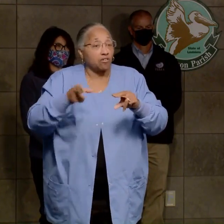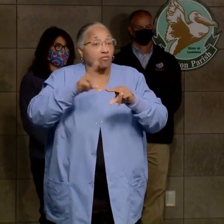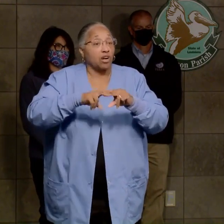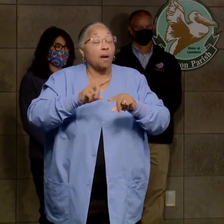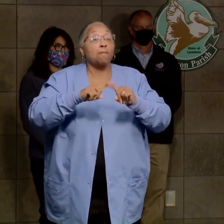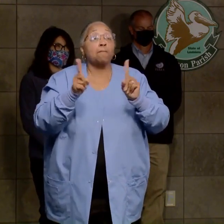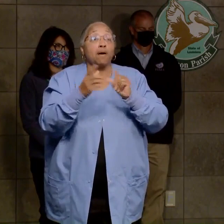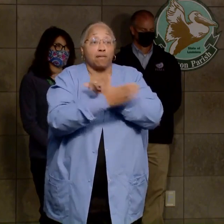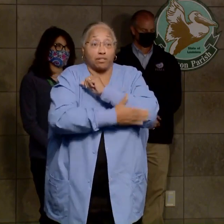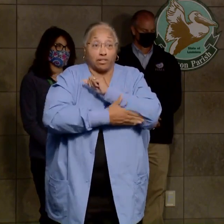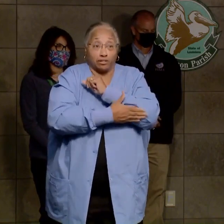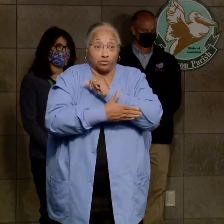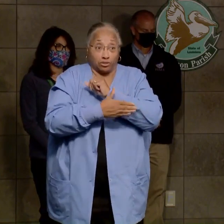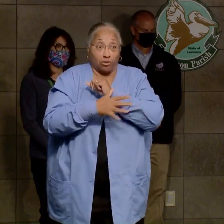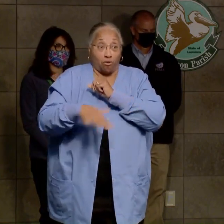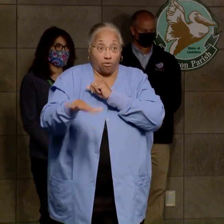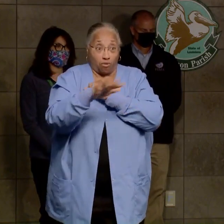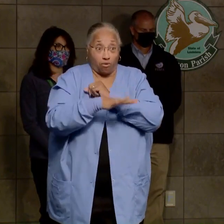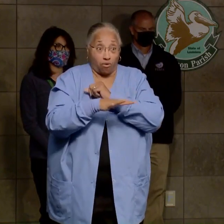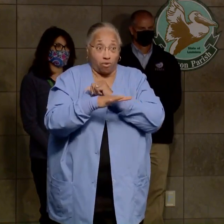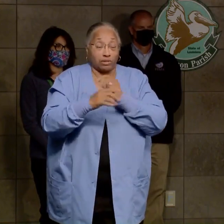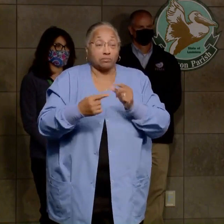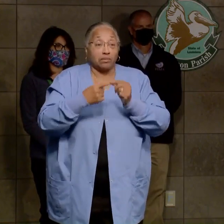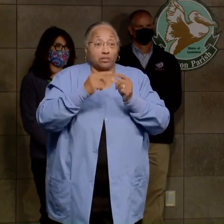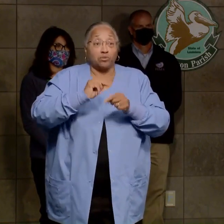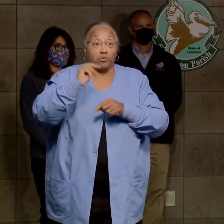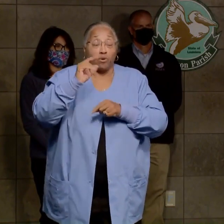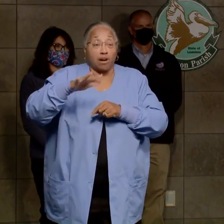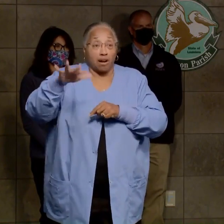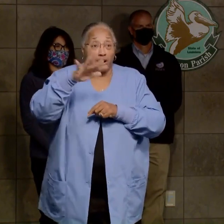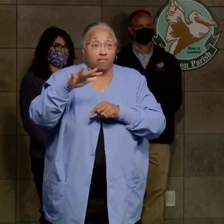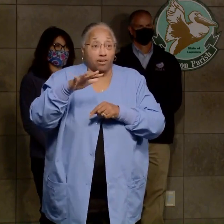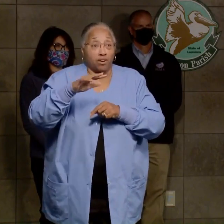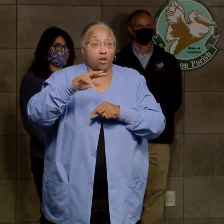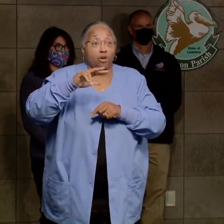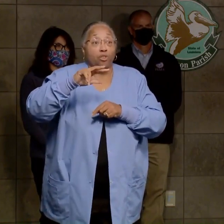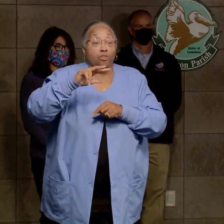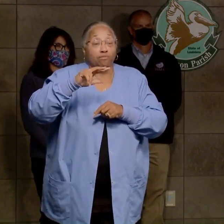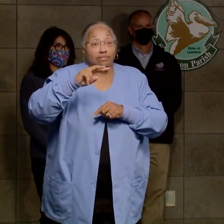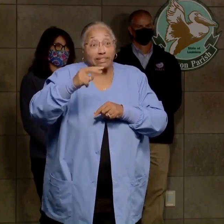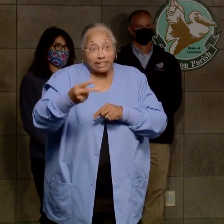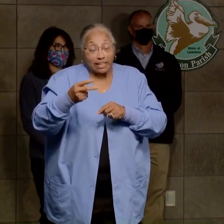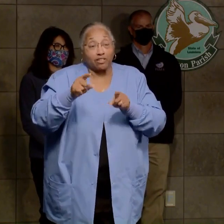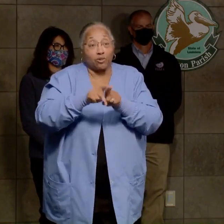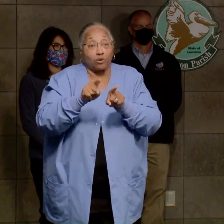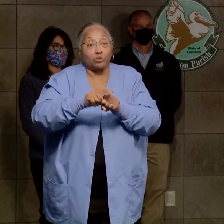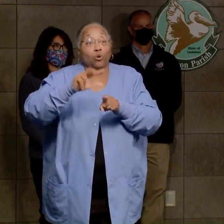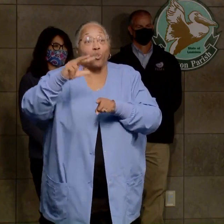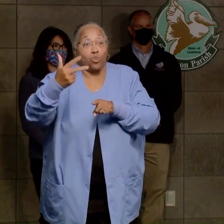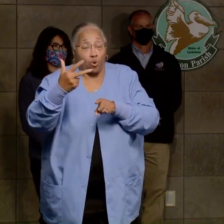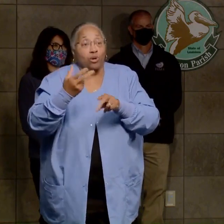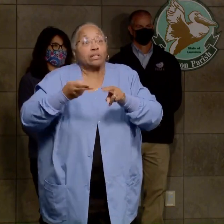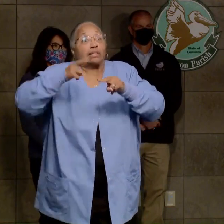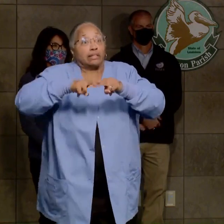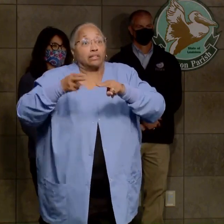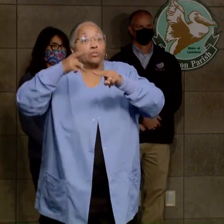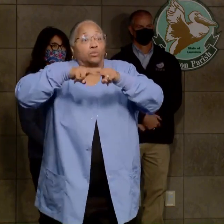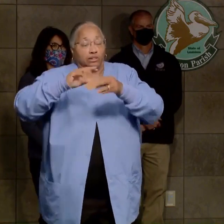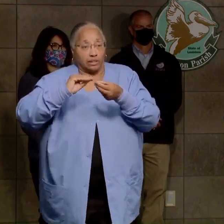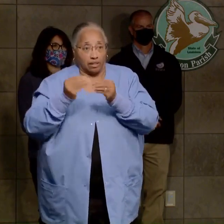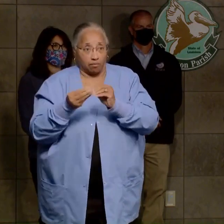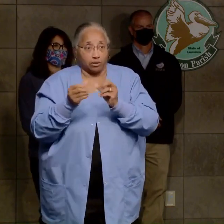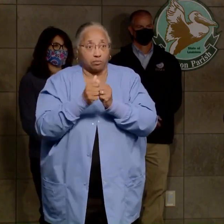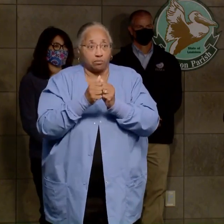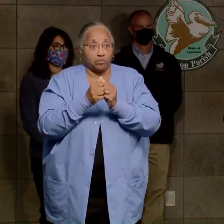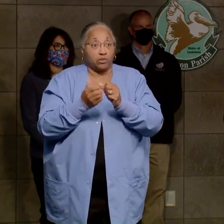whole, and in fact, the northern hemisphere, is in a third surge or a second wave, and so in order to make sure we do as best we